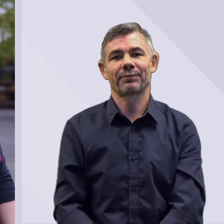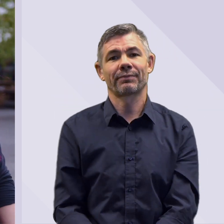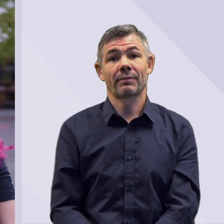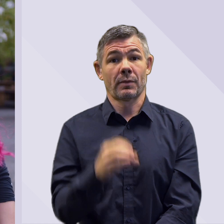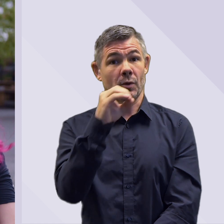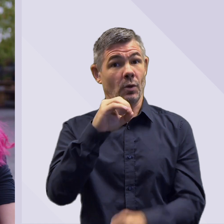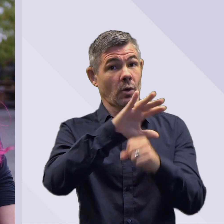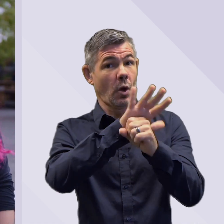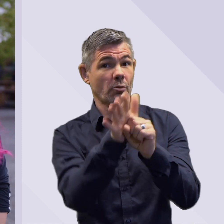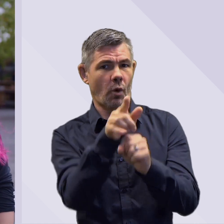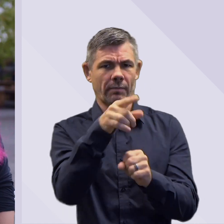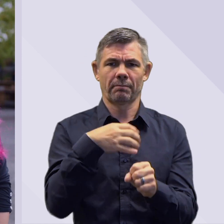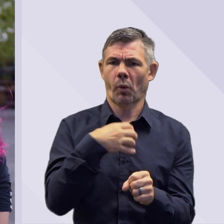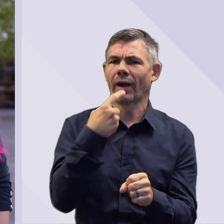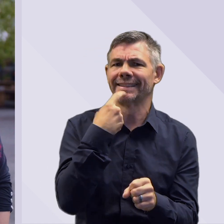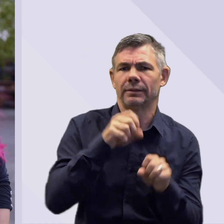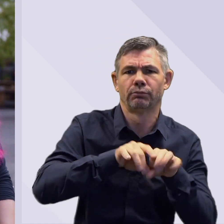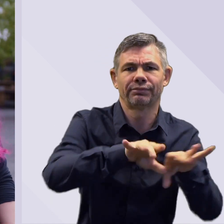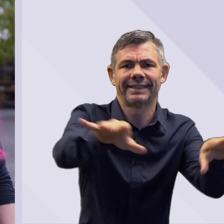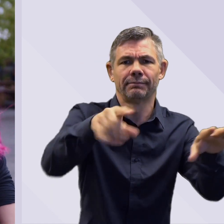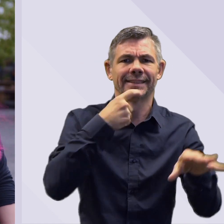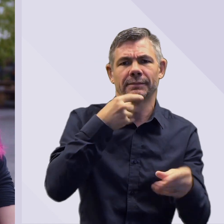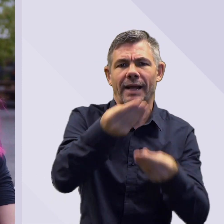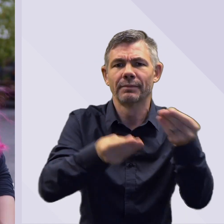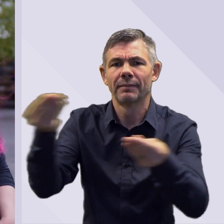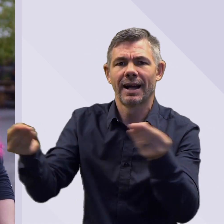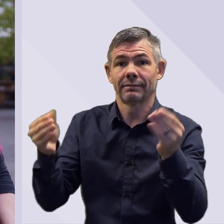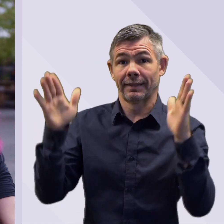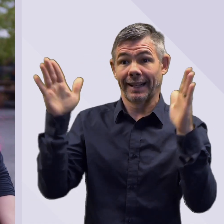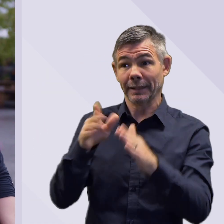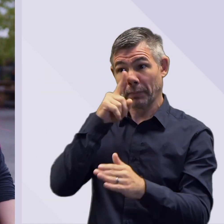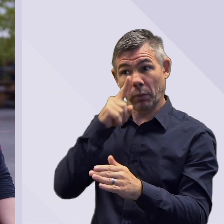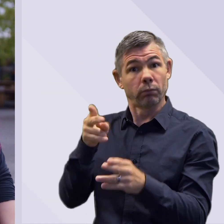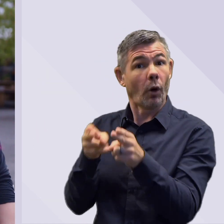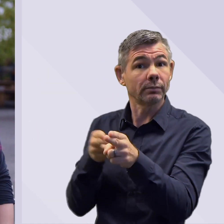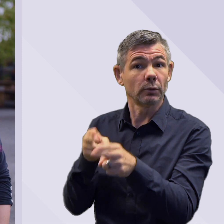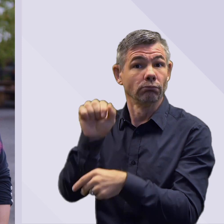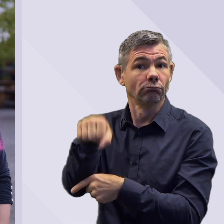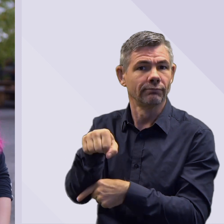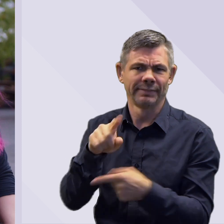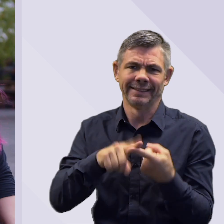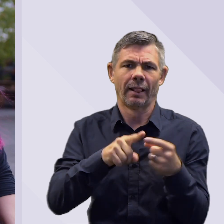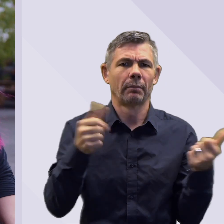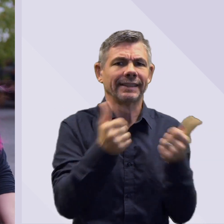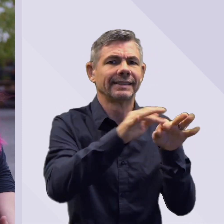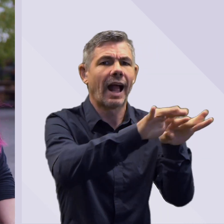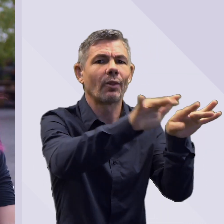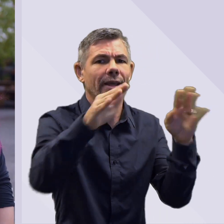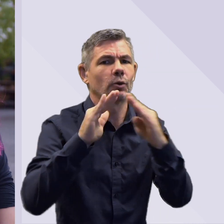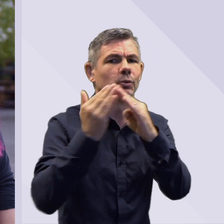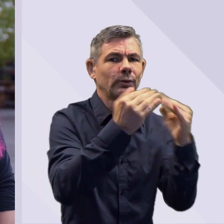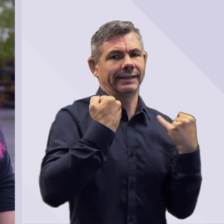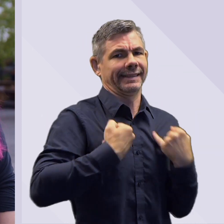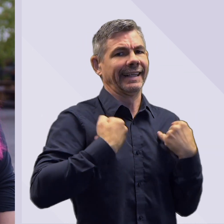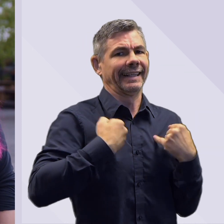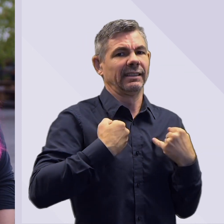and so it's really really important that people people get it. What we also know is that because this variant is so infectious even if there are less